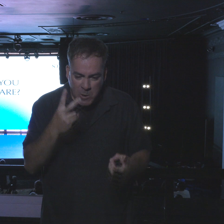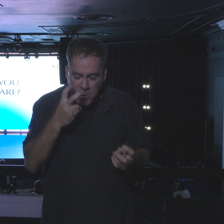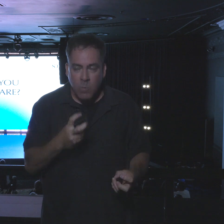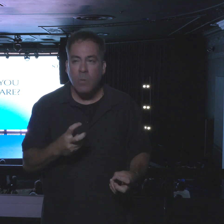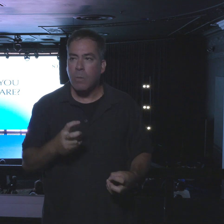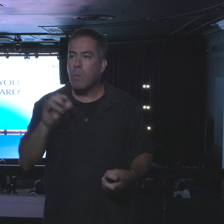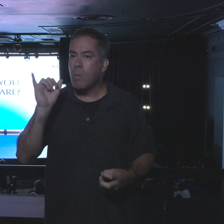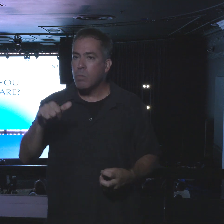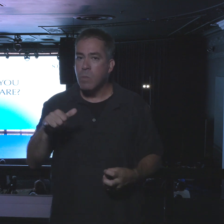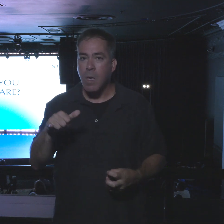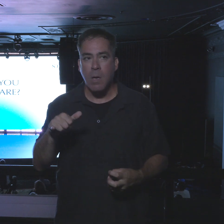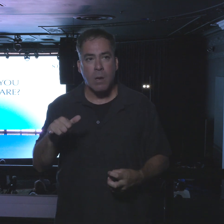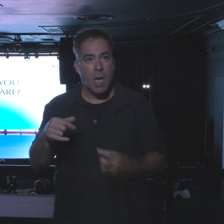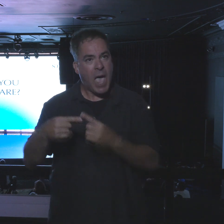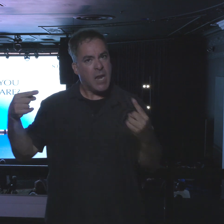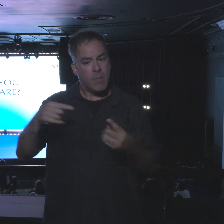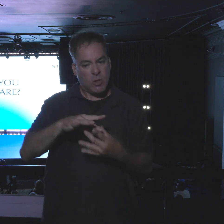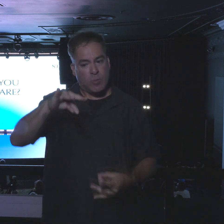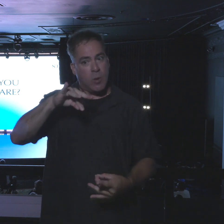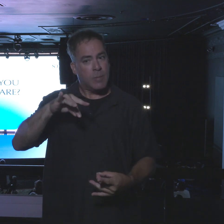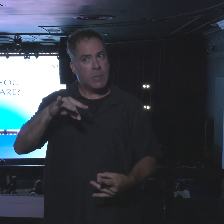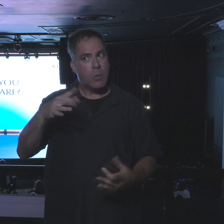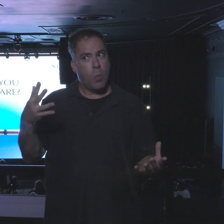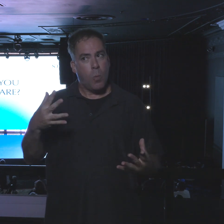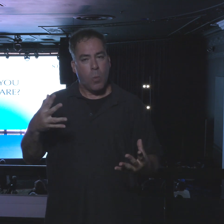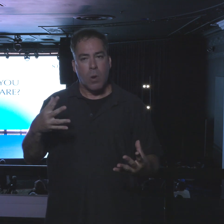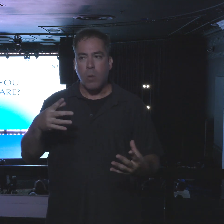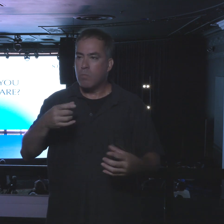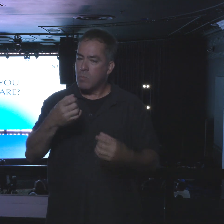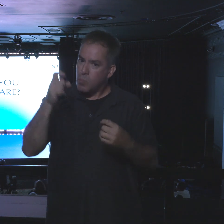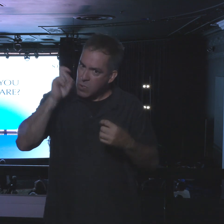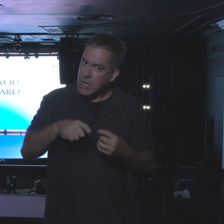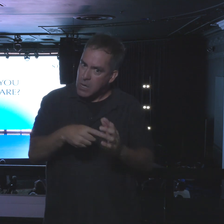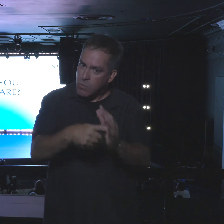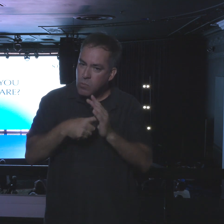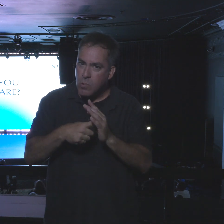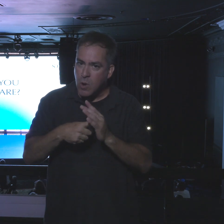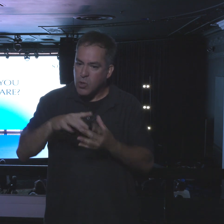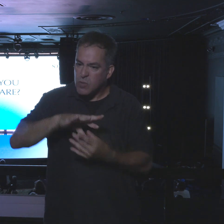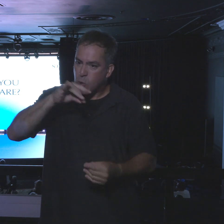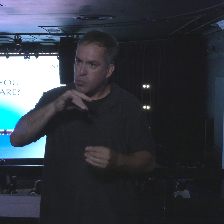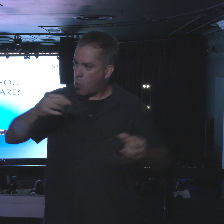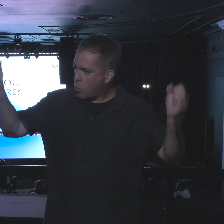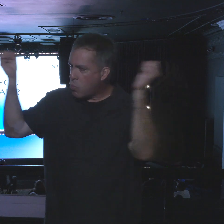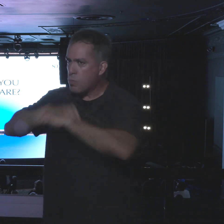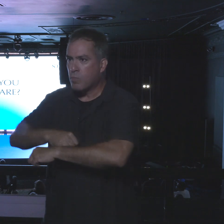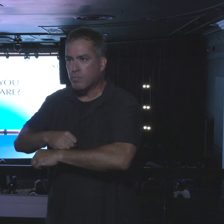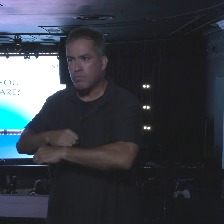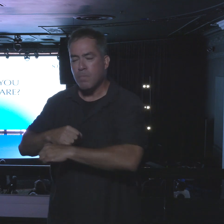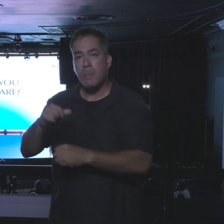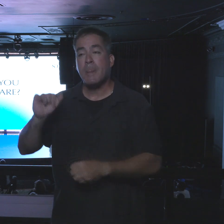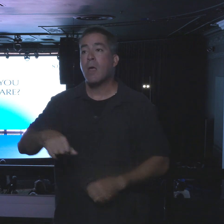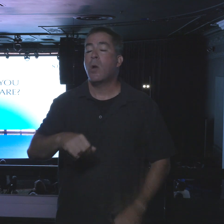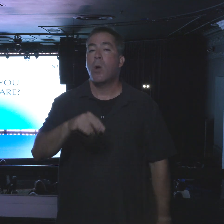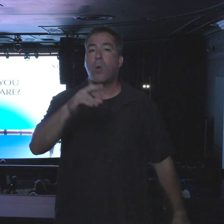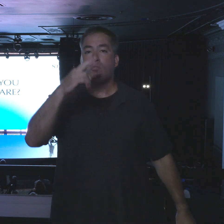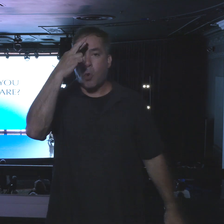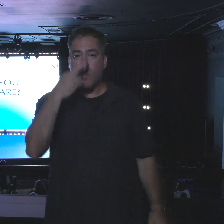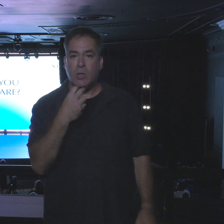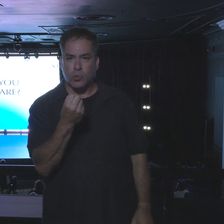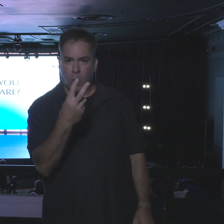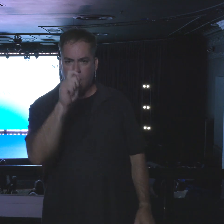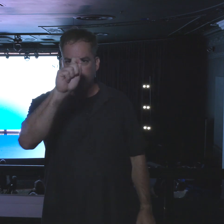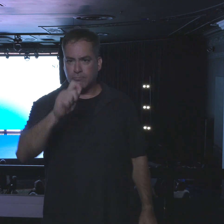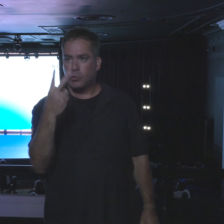spiritual enemies call for spiritual weapons. So Romans 12, 2 says, be transformed.